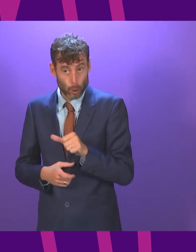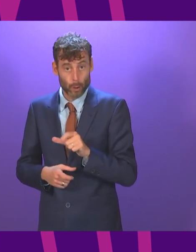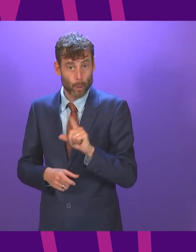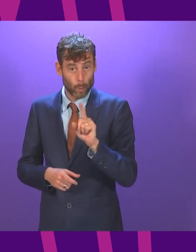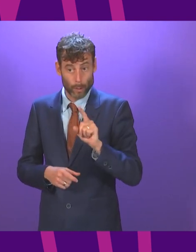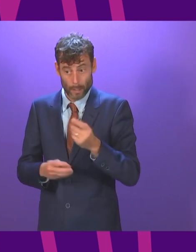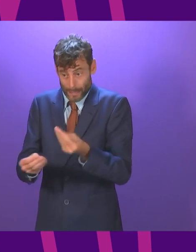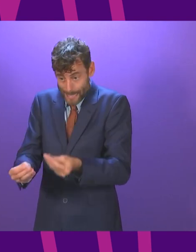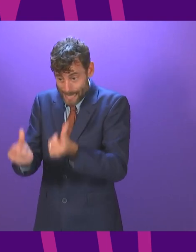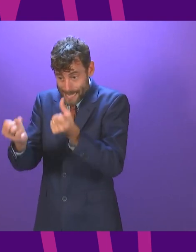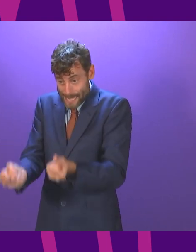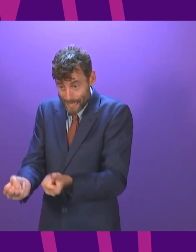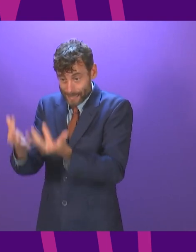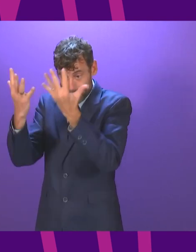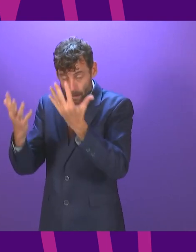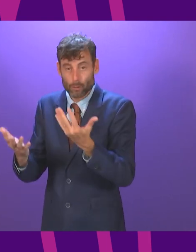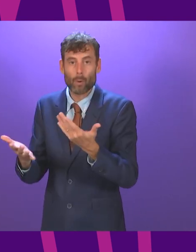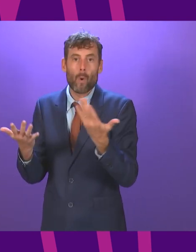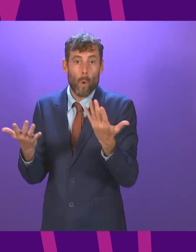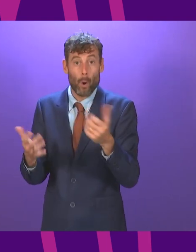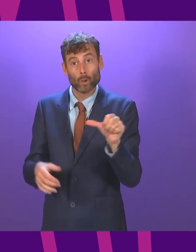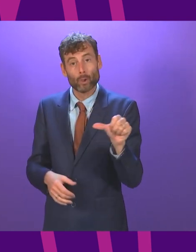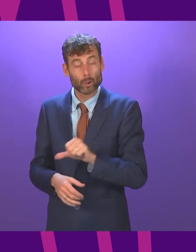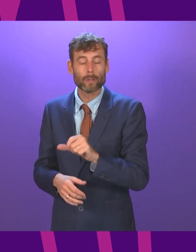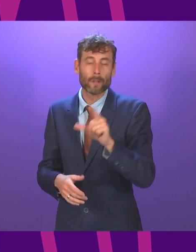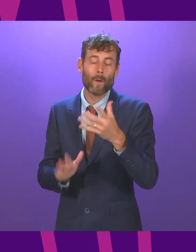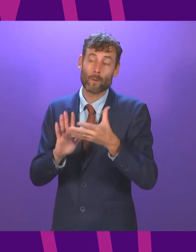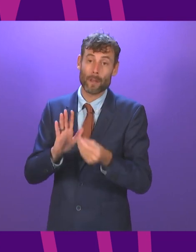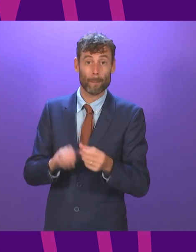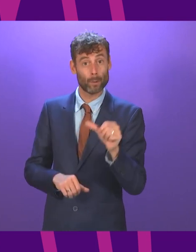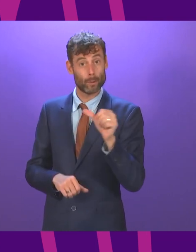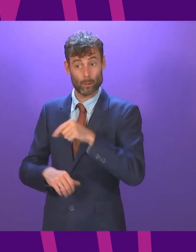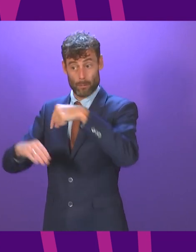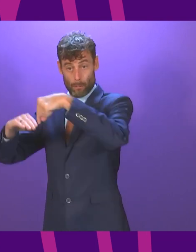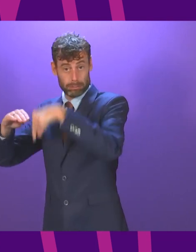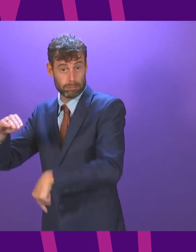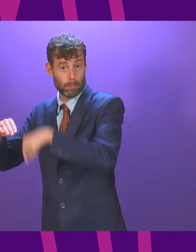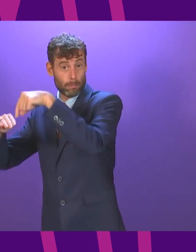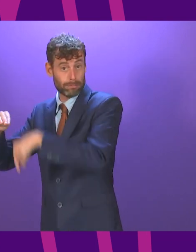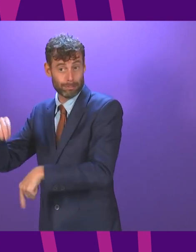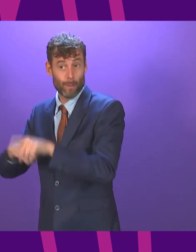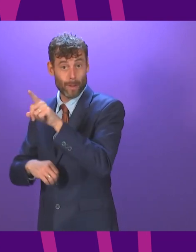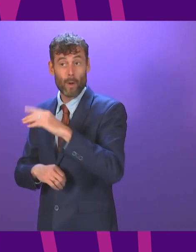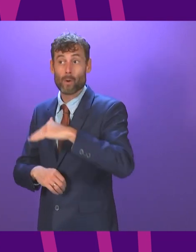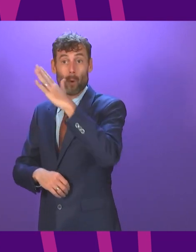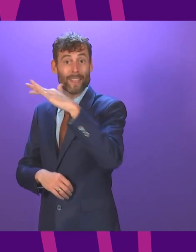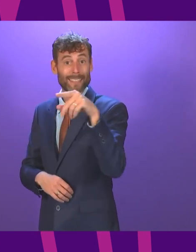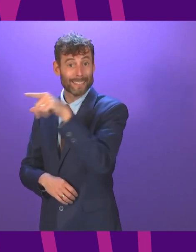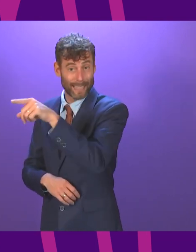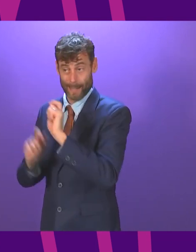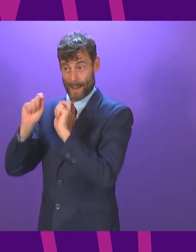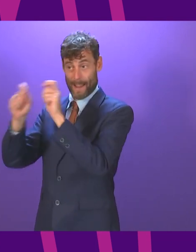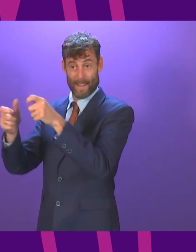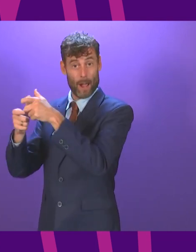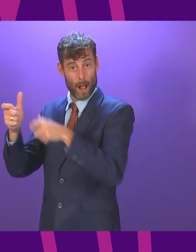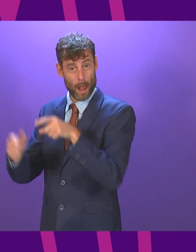exploration in the North Sea and that would include the Campbell development that's why I think there should be a process licences are granted there but there should be a